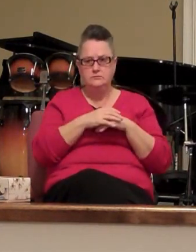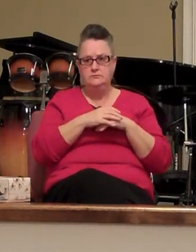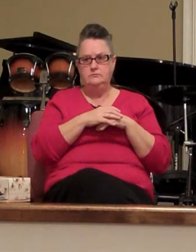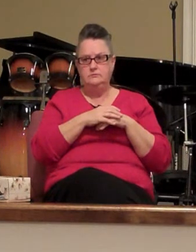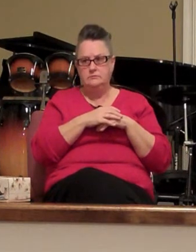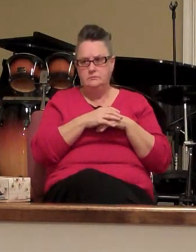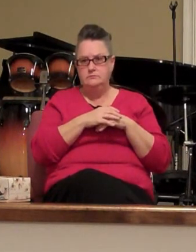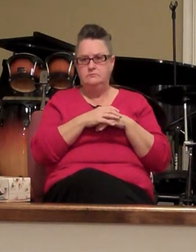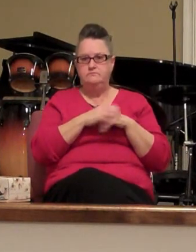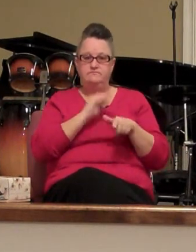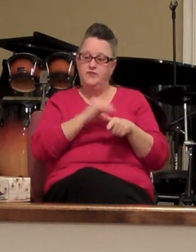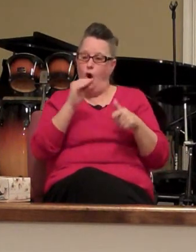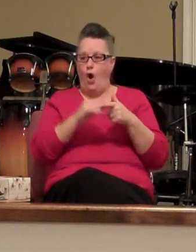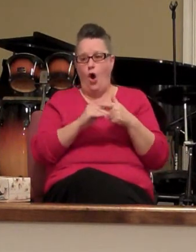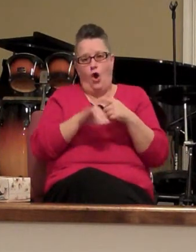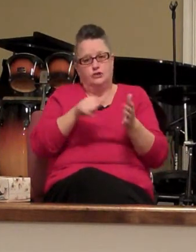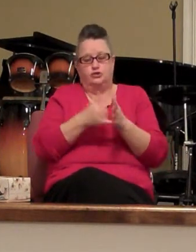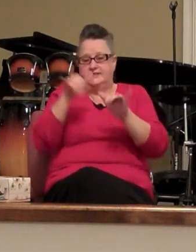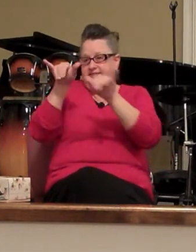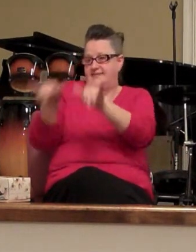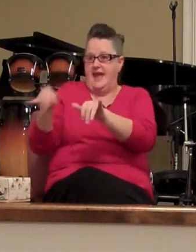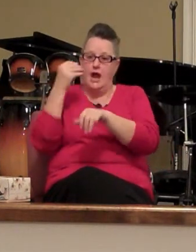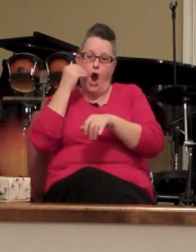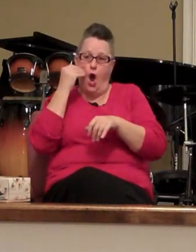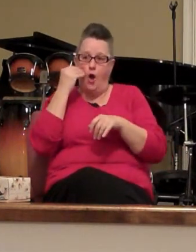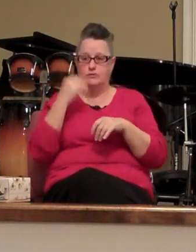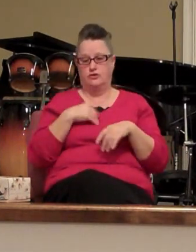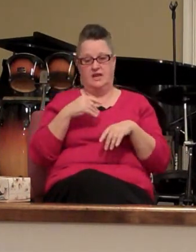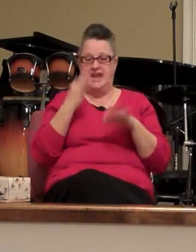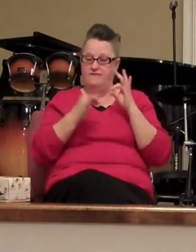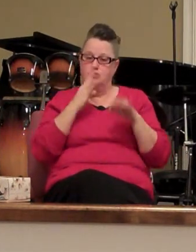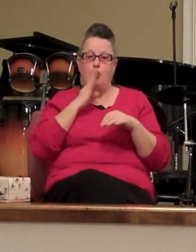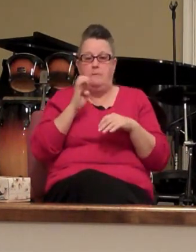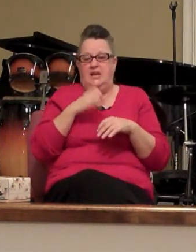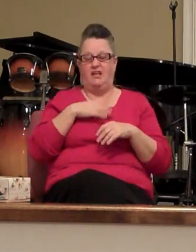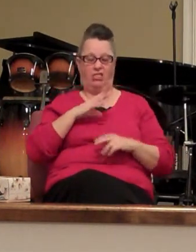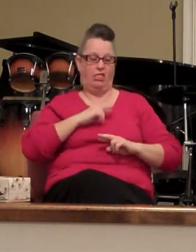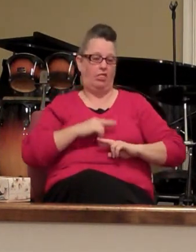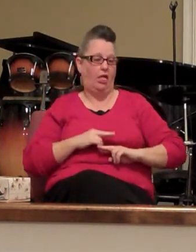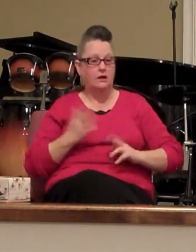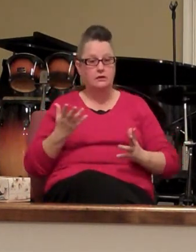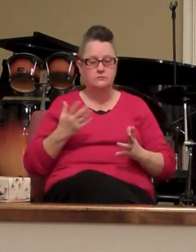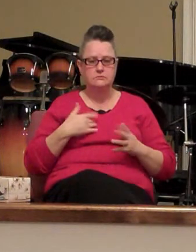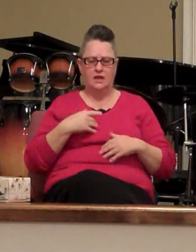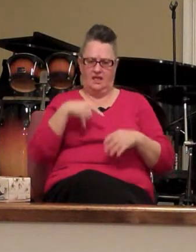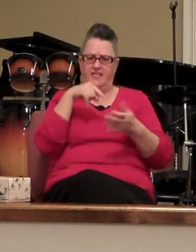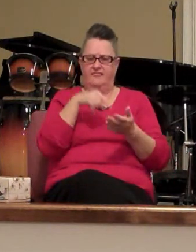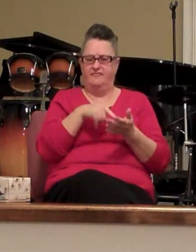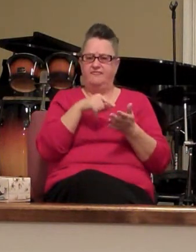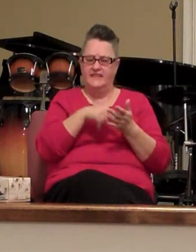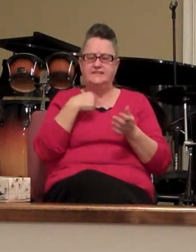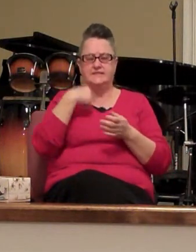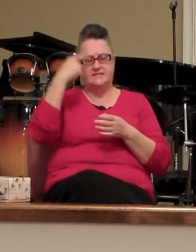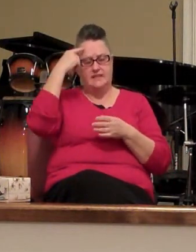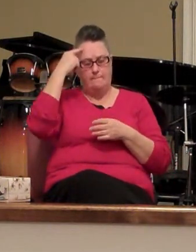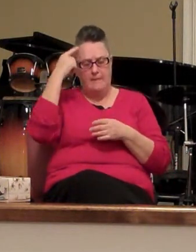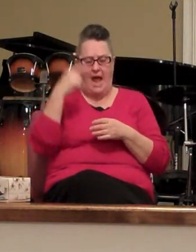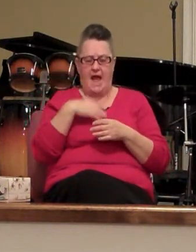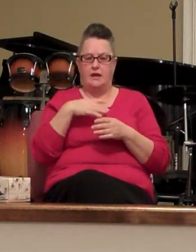or just stay at home if you're going to be lukewarm this is the mindset of the two minute drill this is the